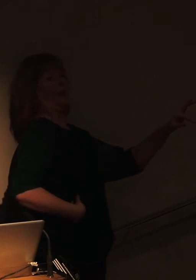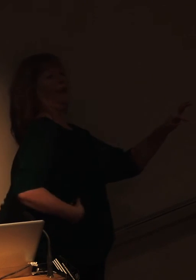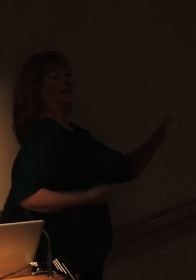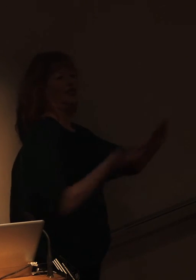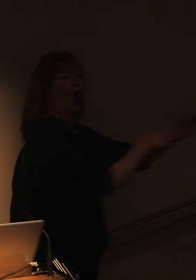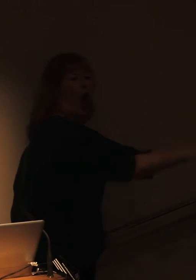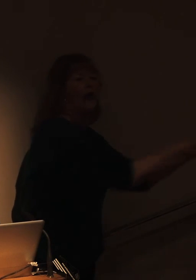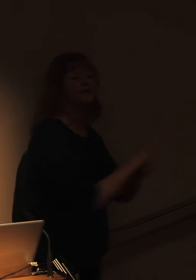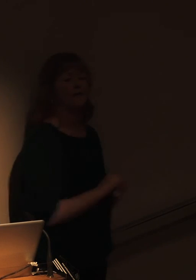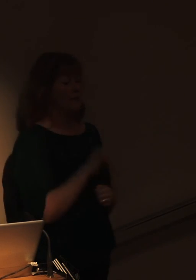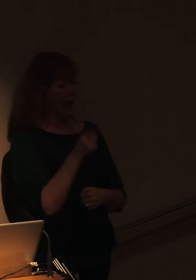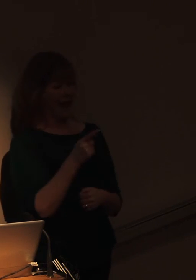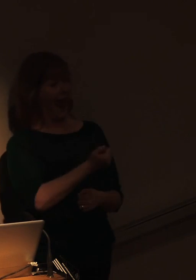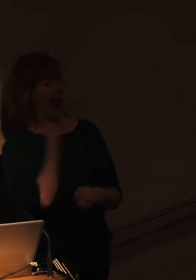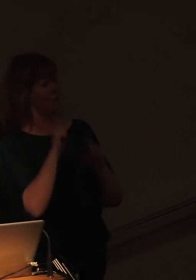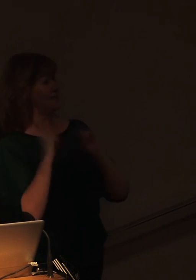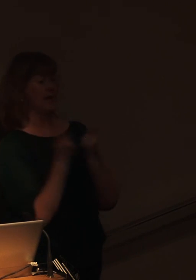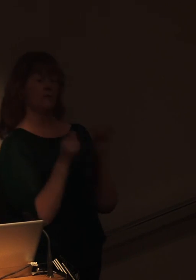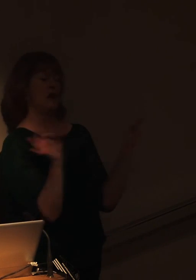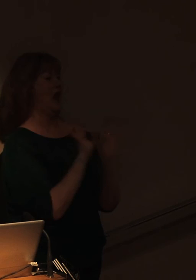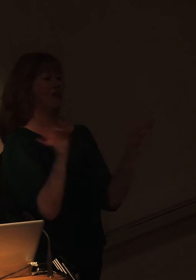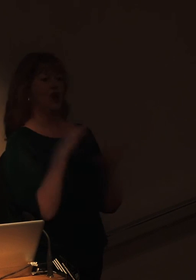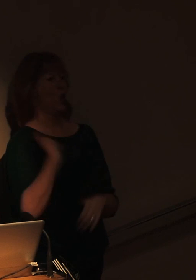but we've had no injuries and none of my crews.